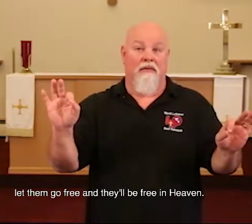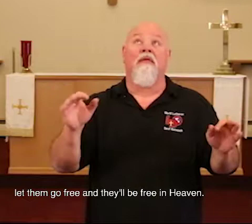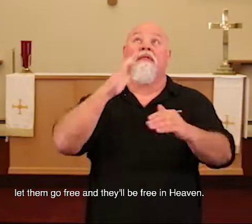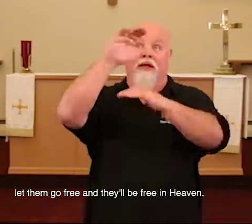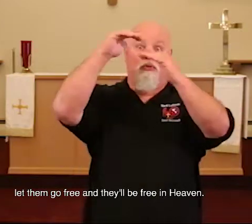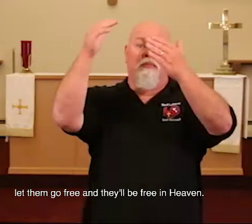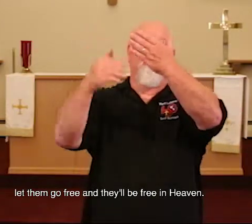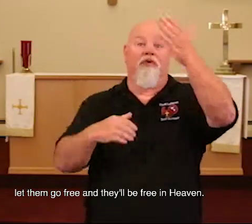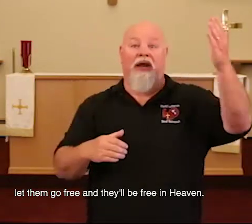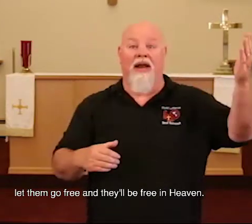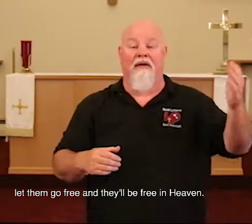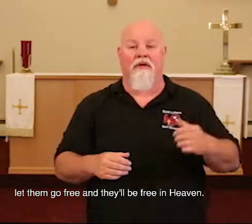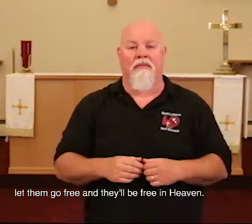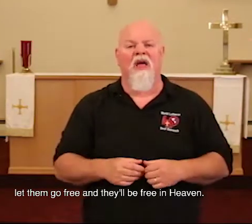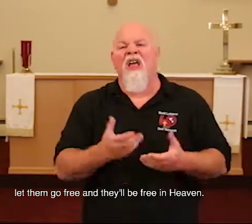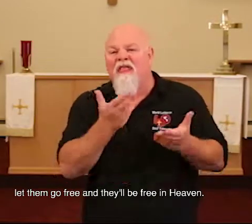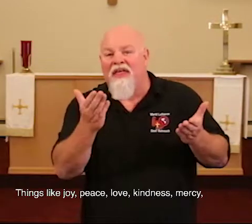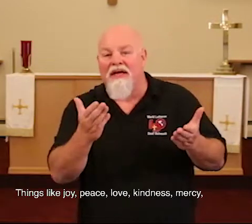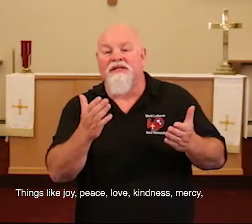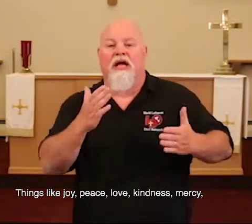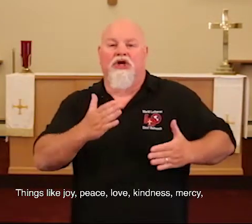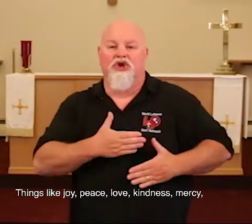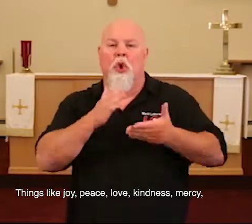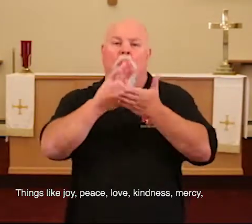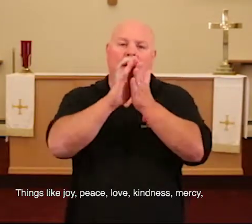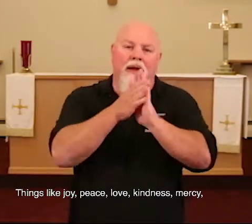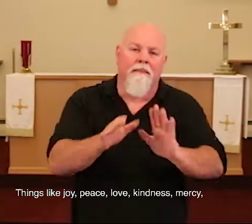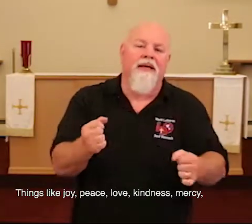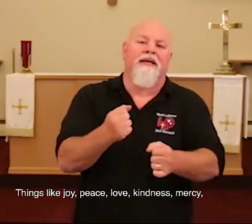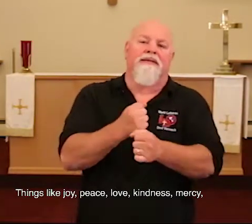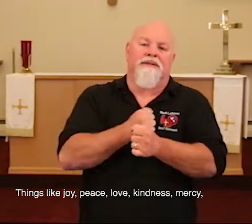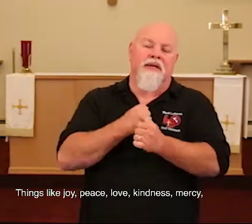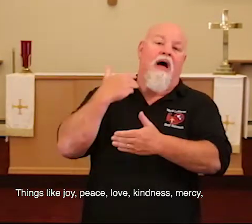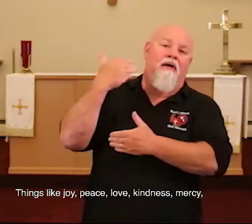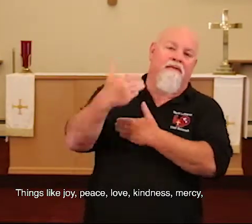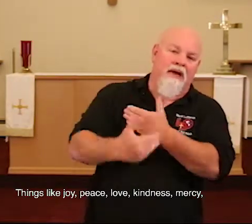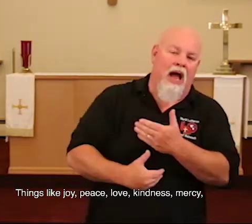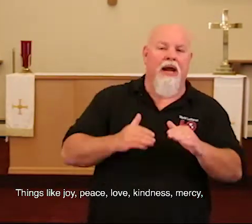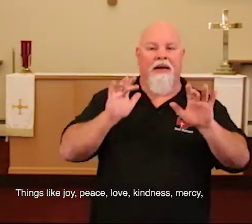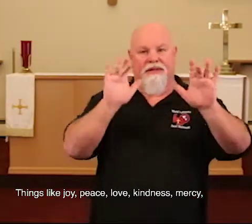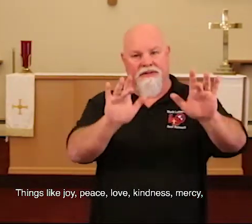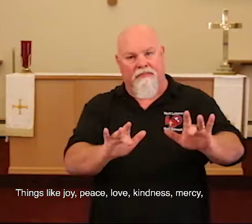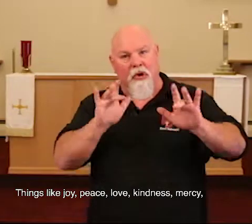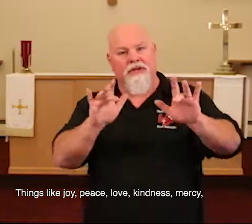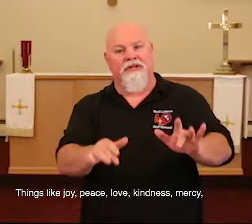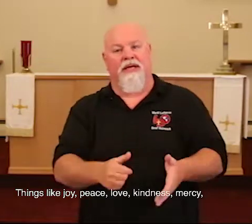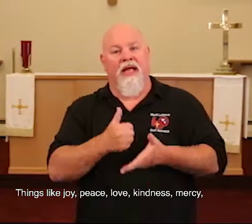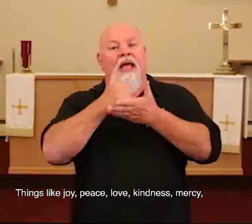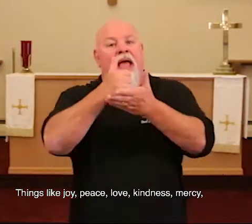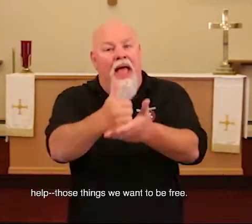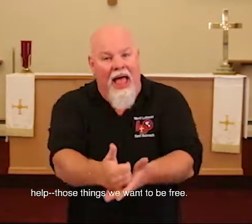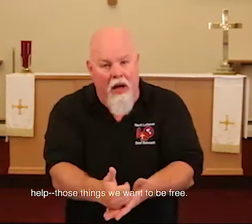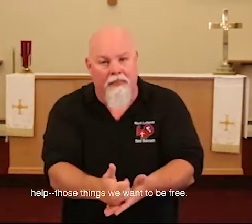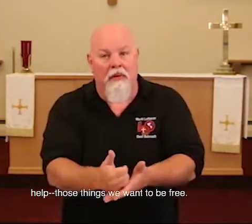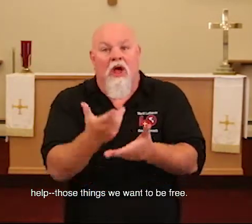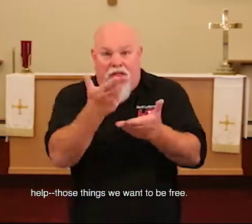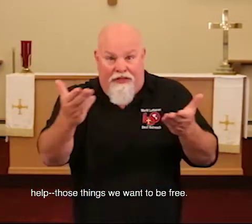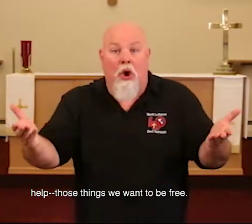They will be free in heaven. Things like joy, peace, love, kindness, mercy, help. Those